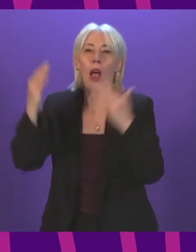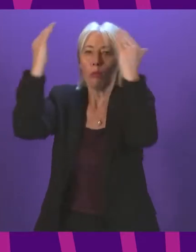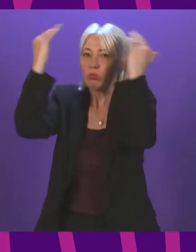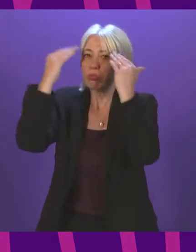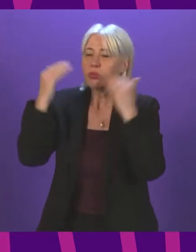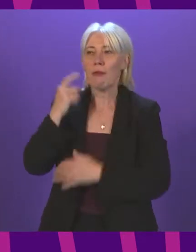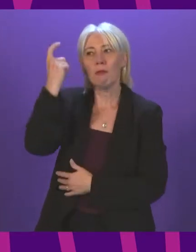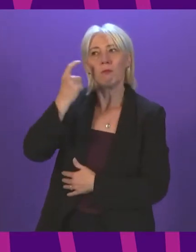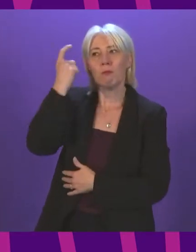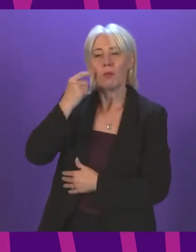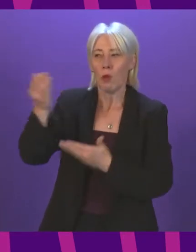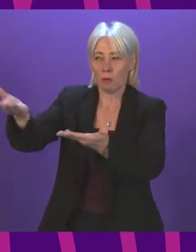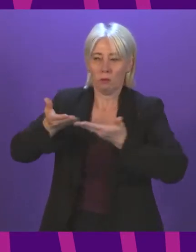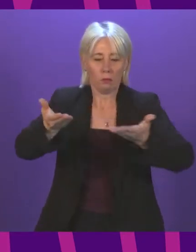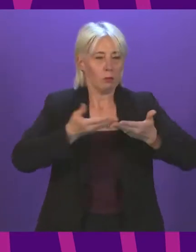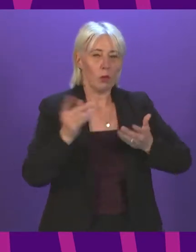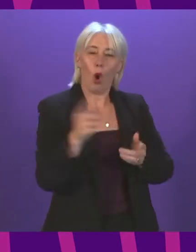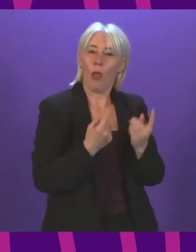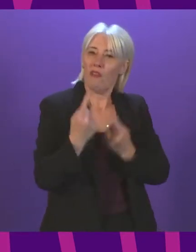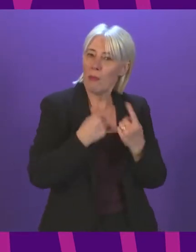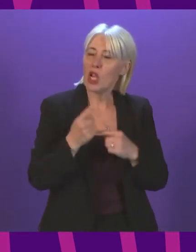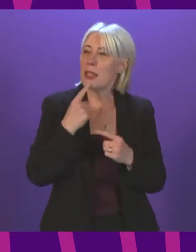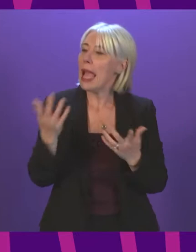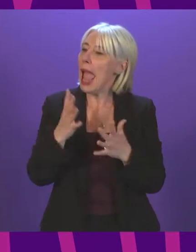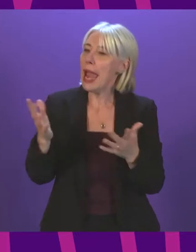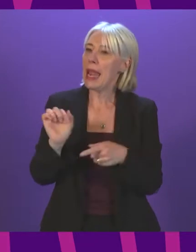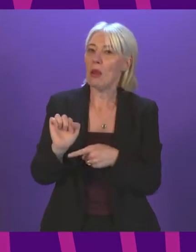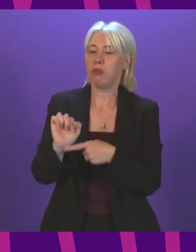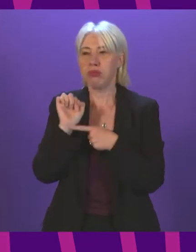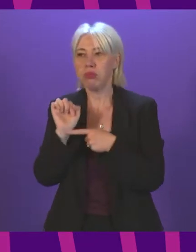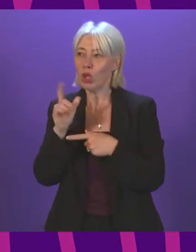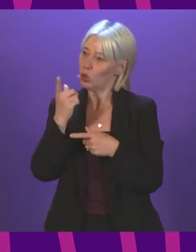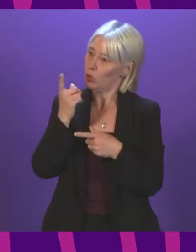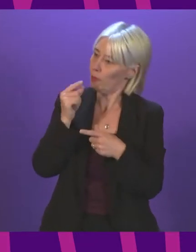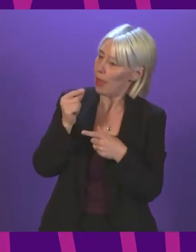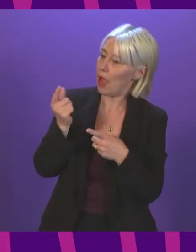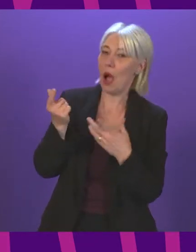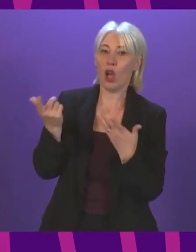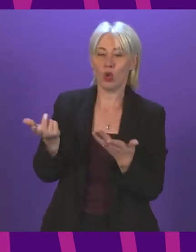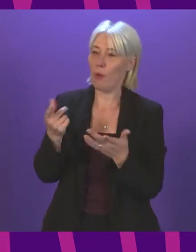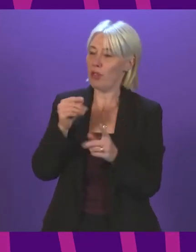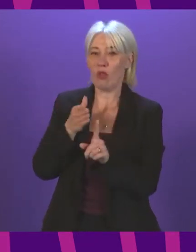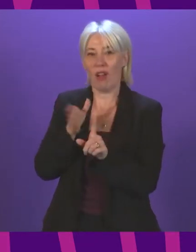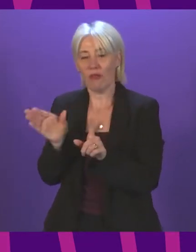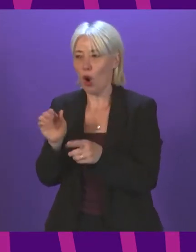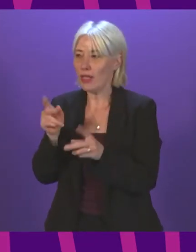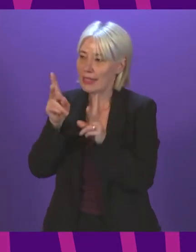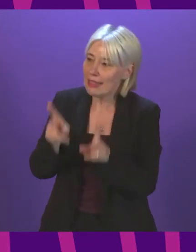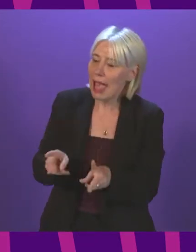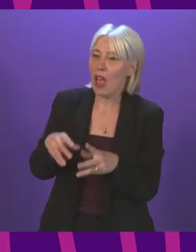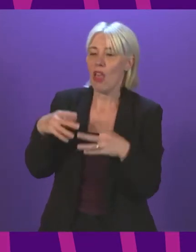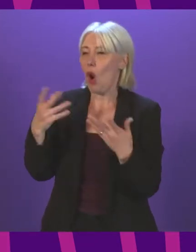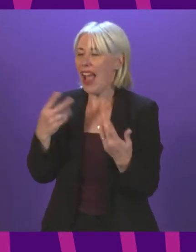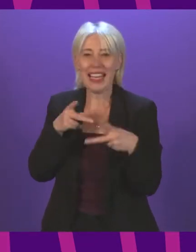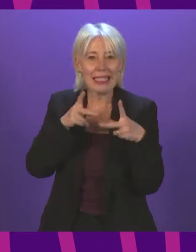the evidence led by all parties and determine whether any reasonable precautions were identified which might have resulted in a death being avoided or any defects in any